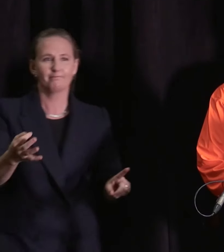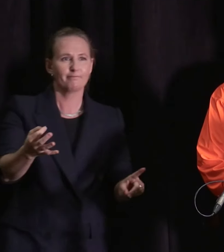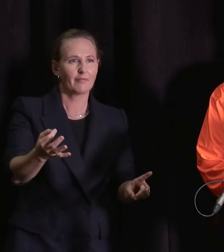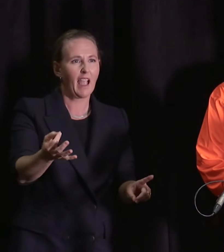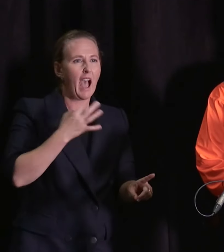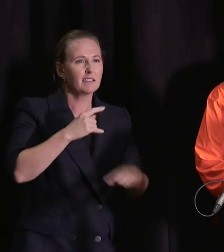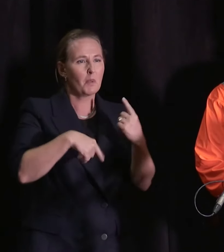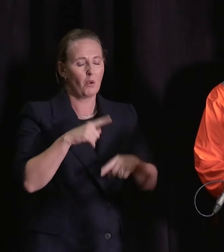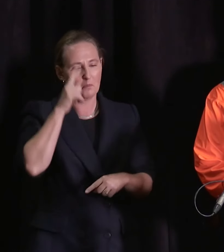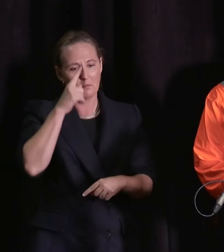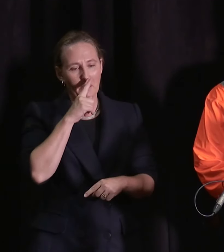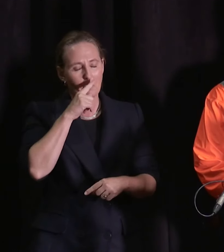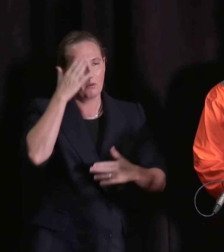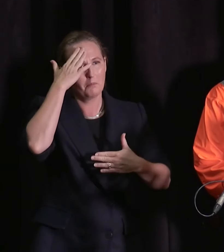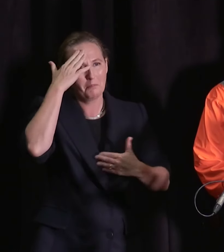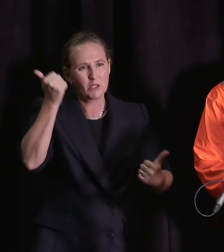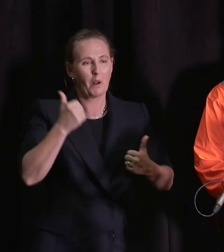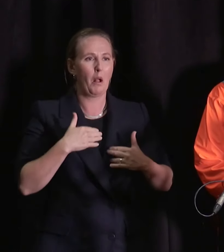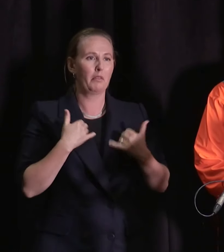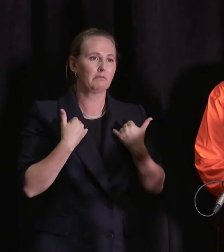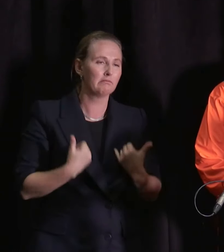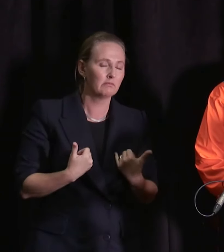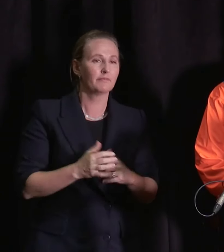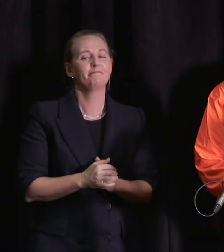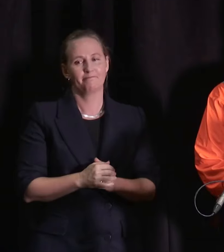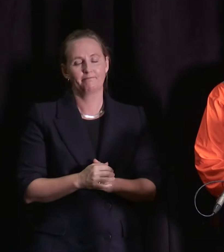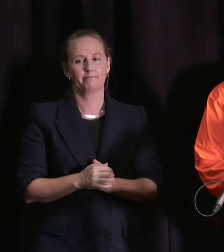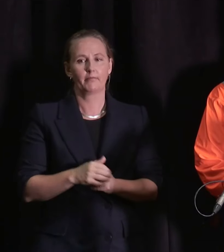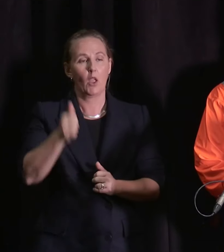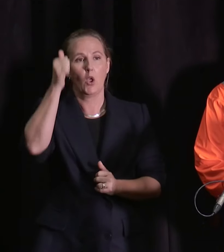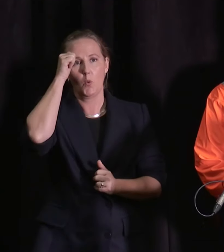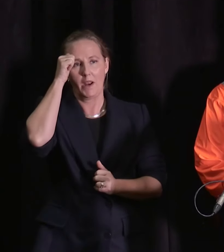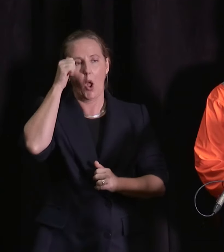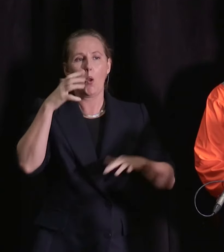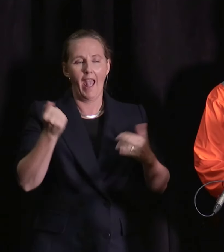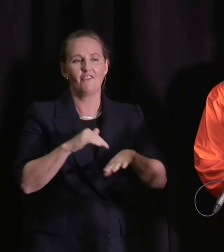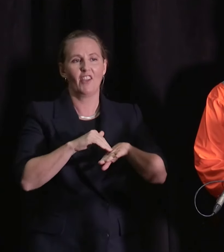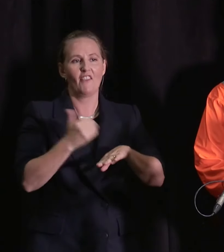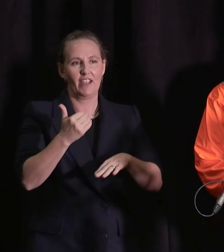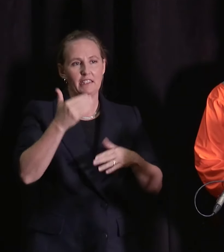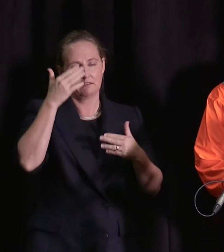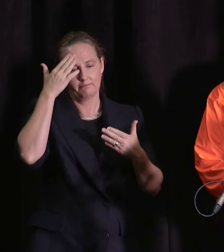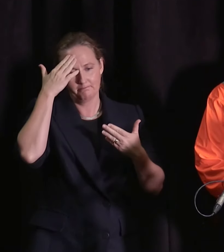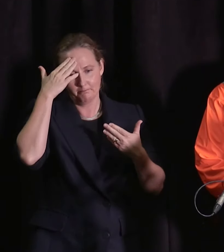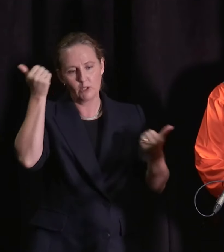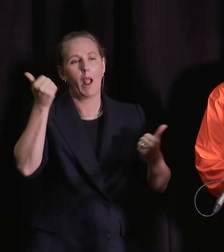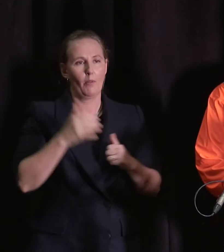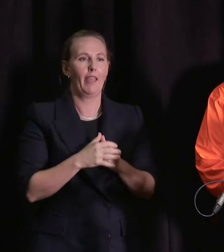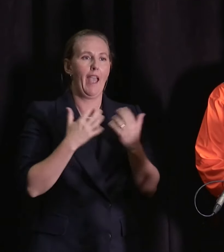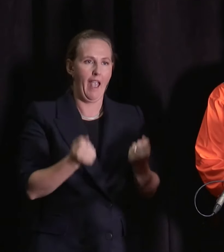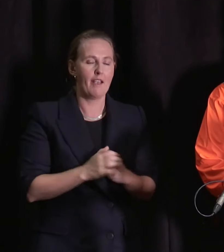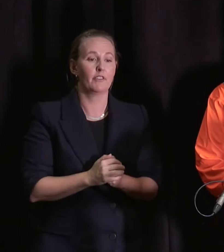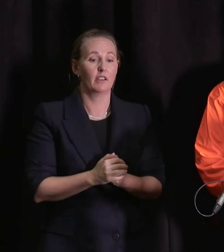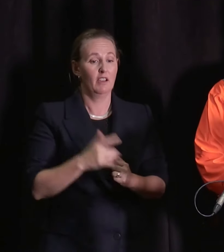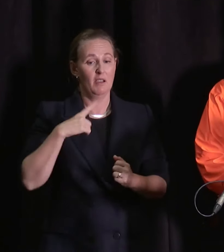We know that you know there is a significant mental health impact of events like this and that comes on top of other recent